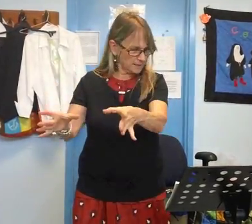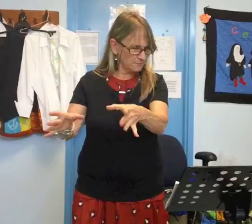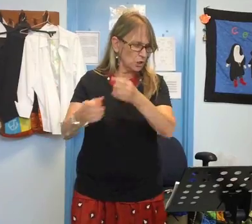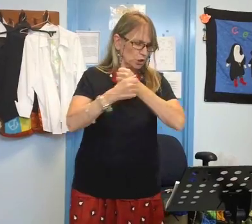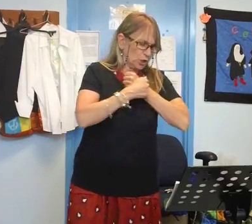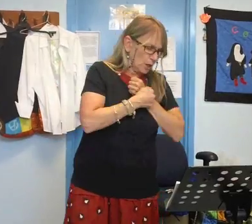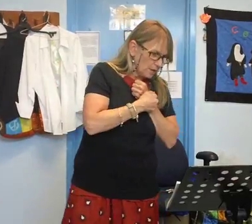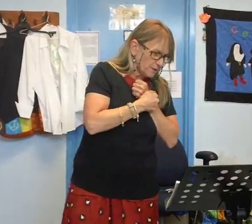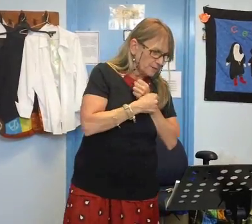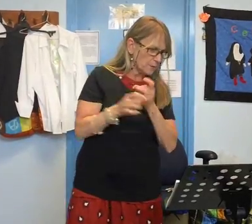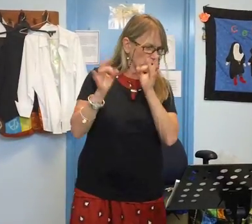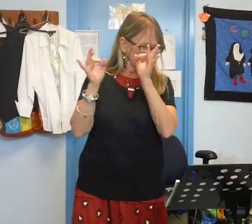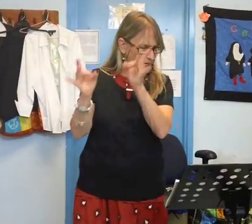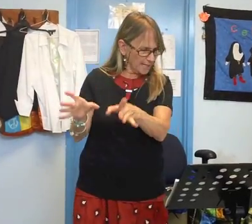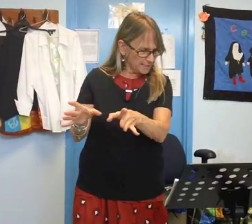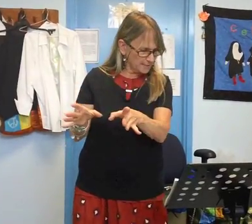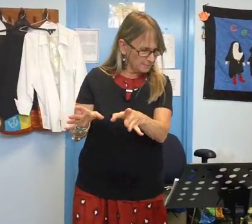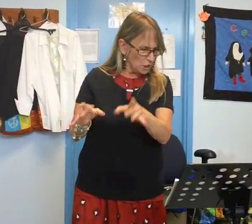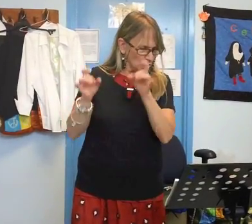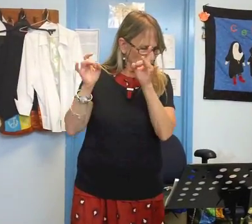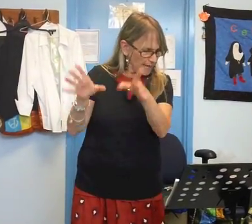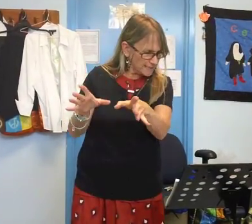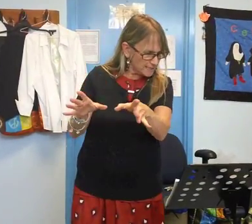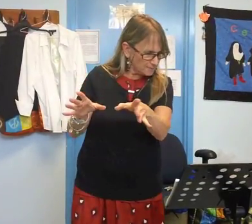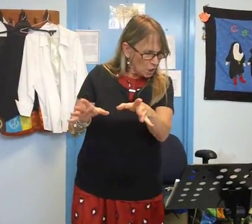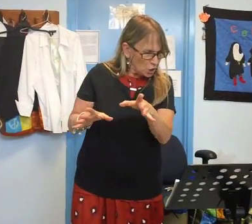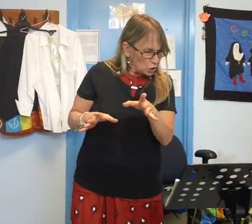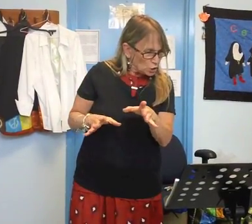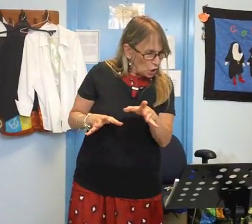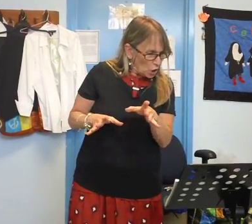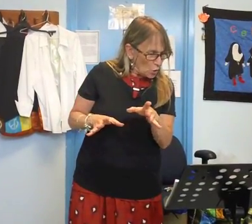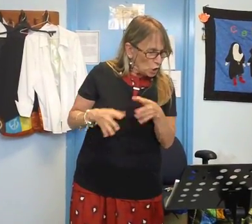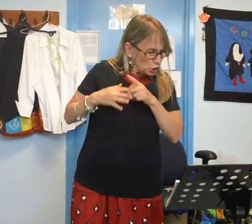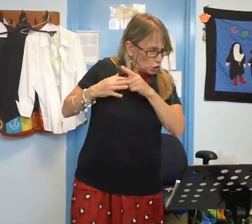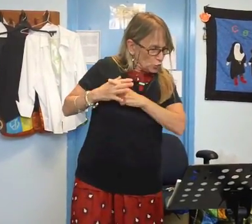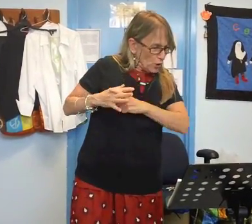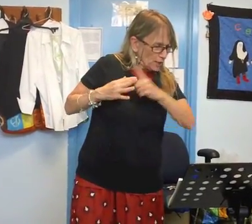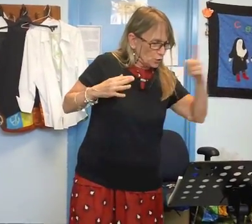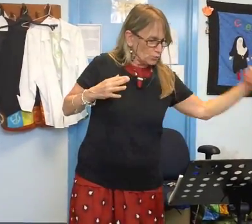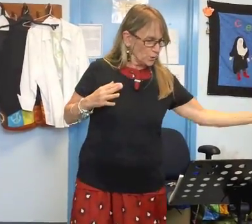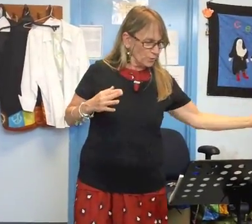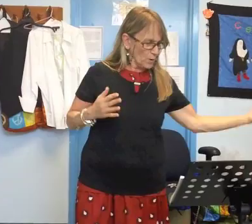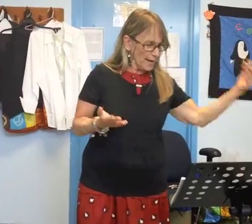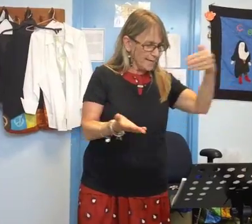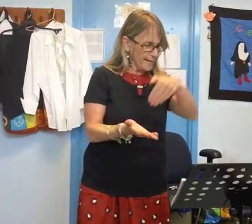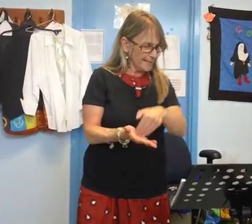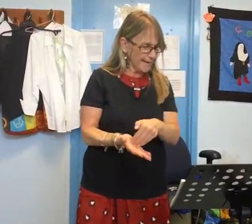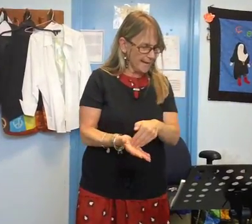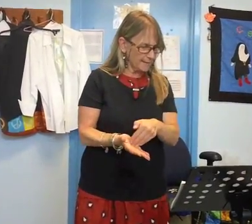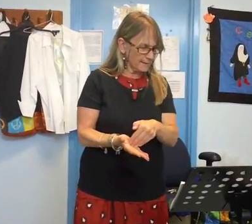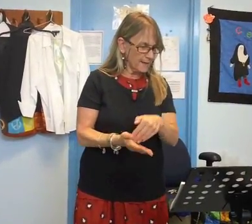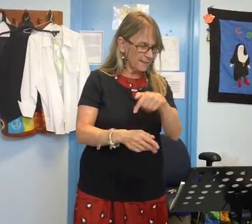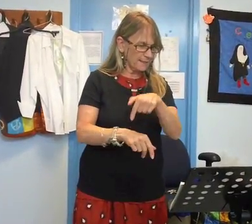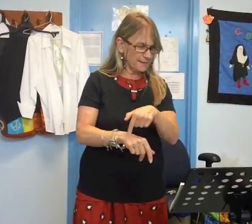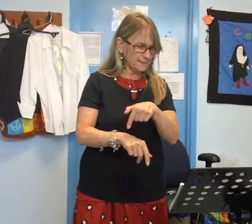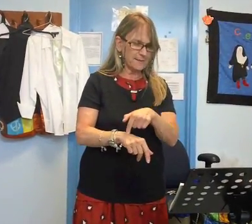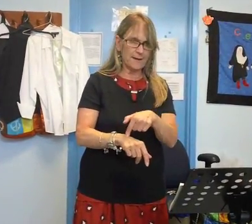him she loves him she hates him she hates him so she tries to run away again this time